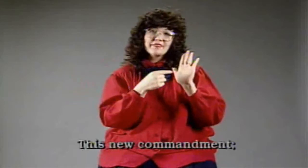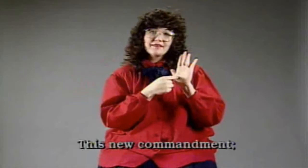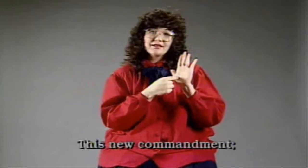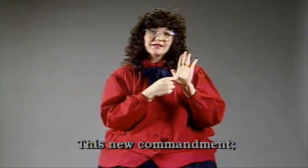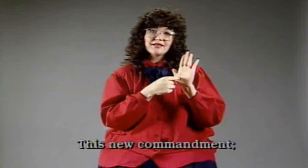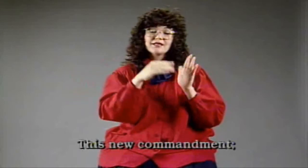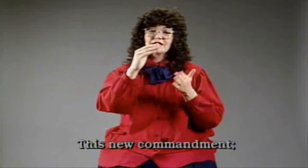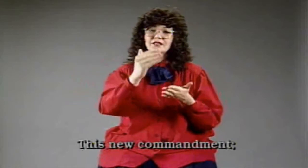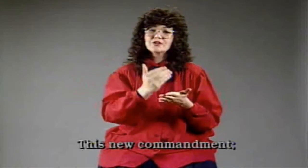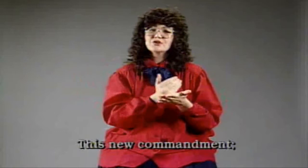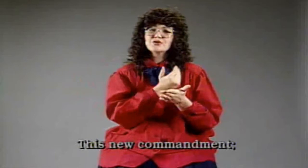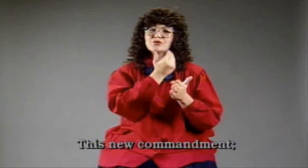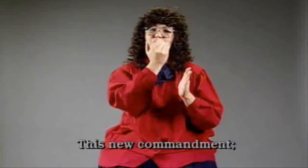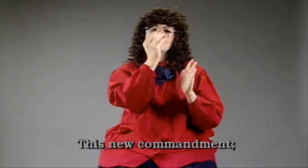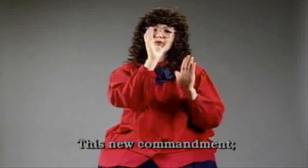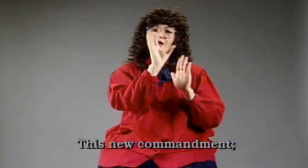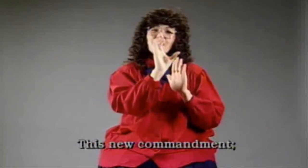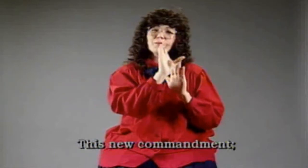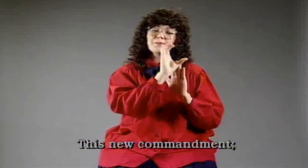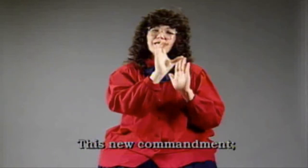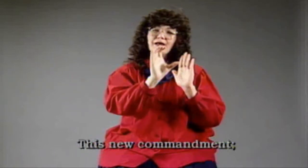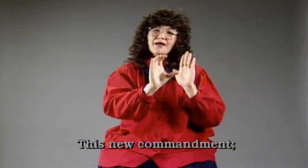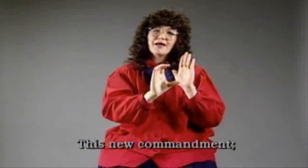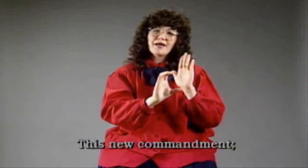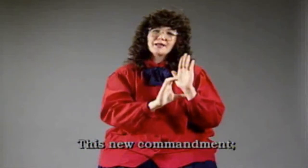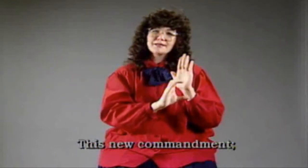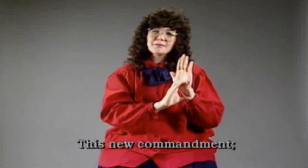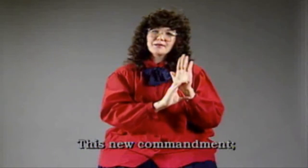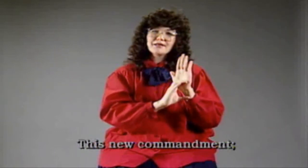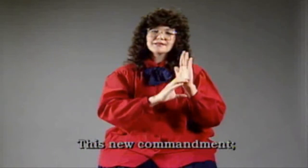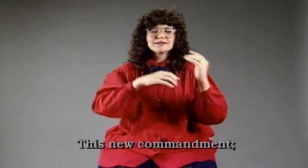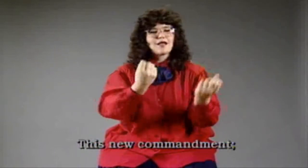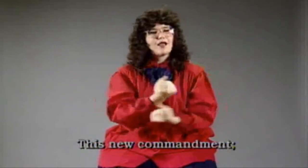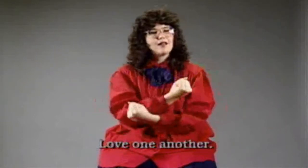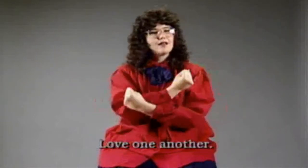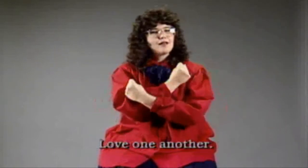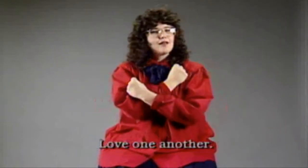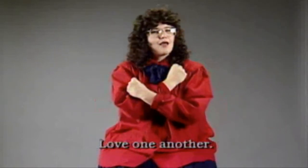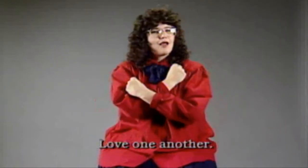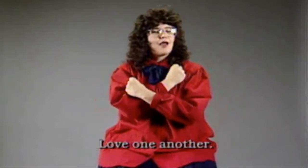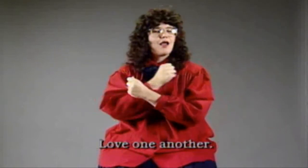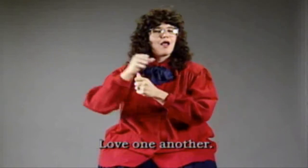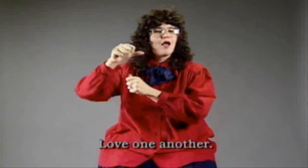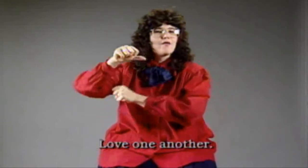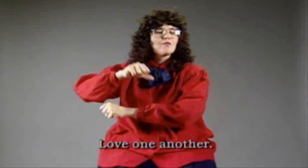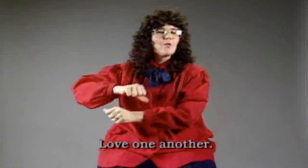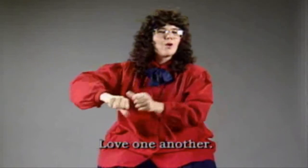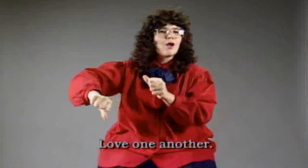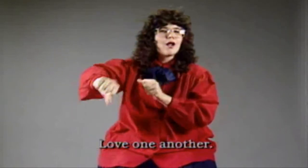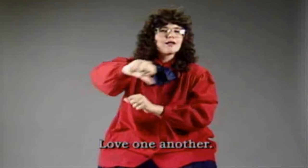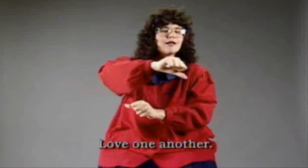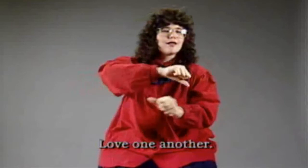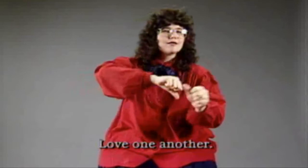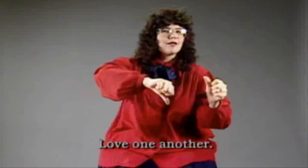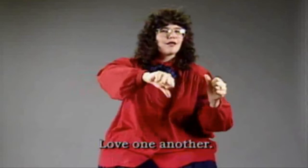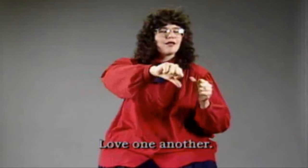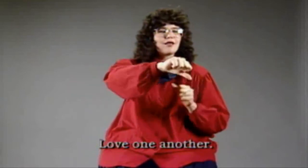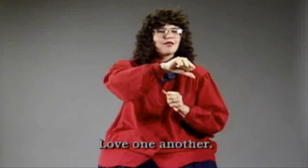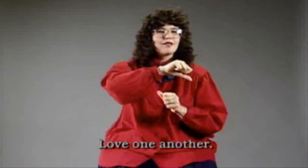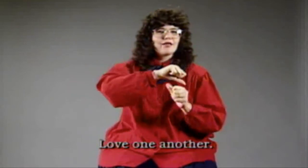love new commitment, love one another.